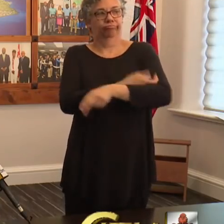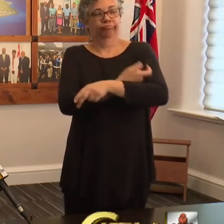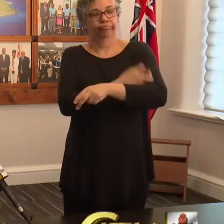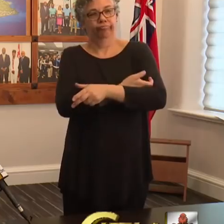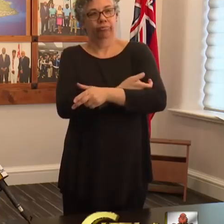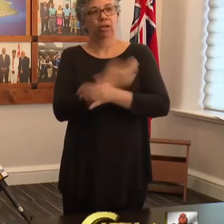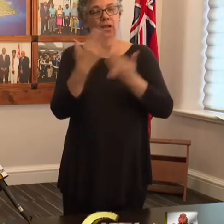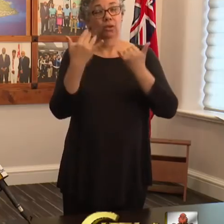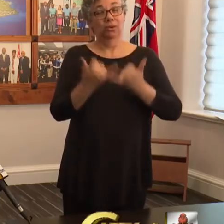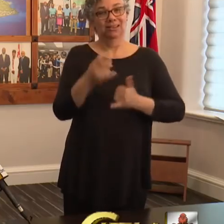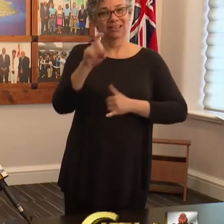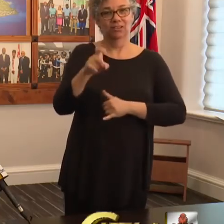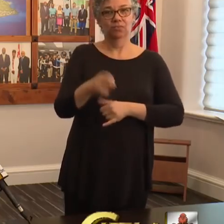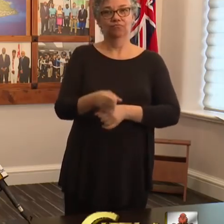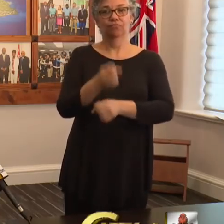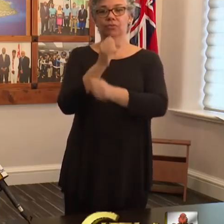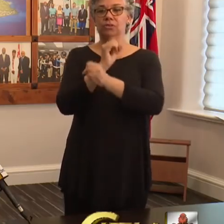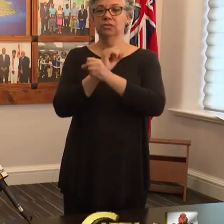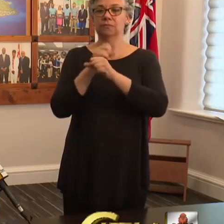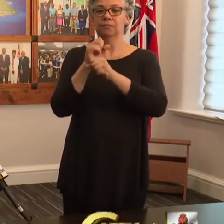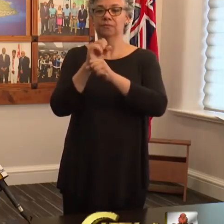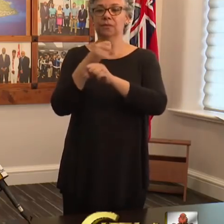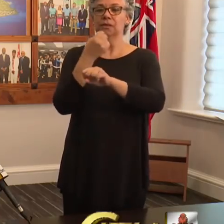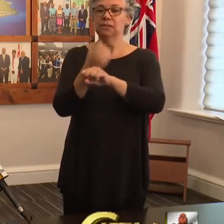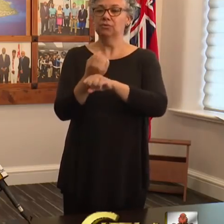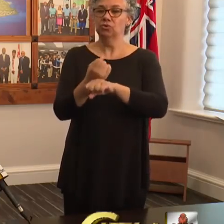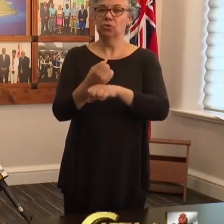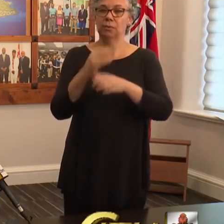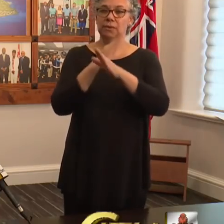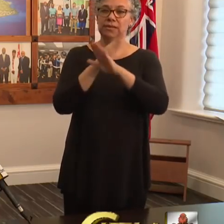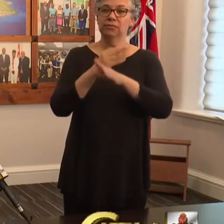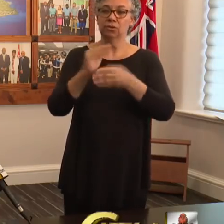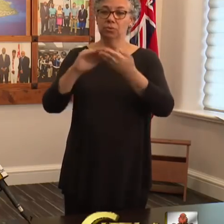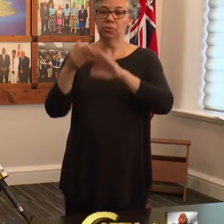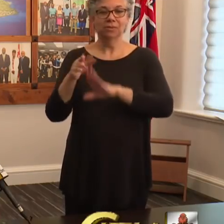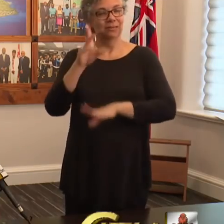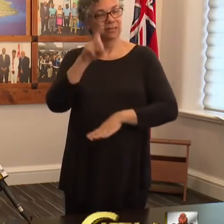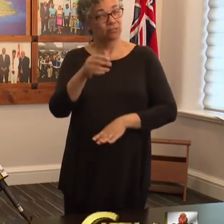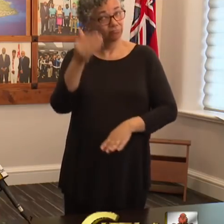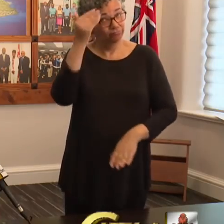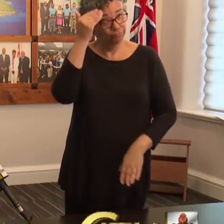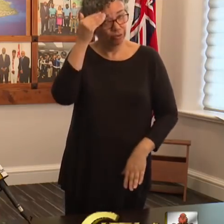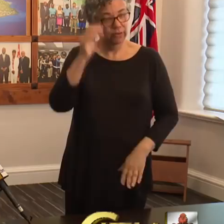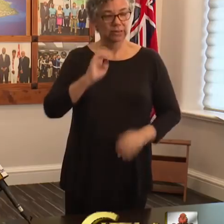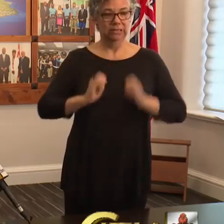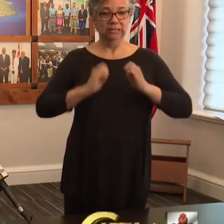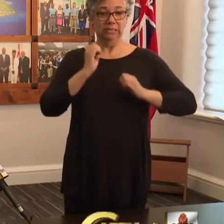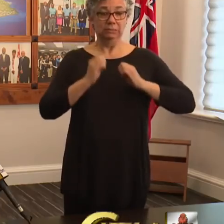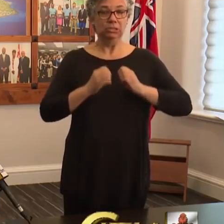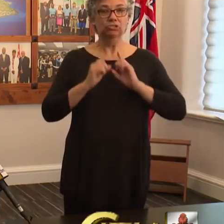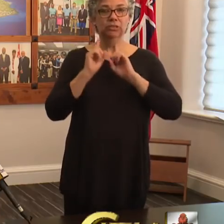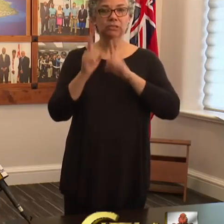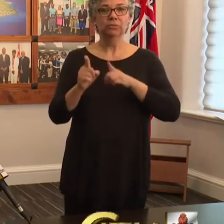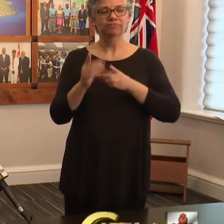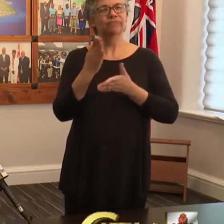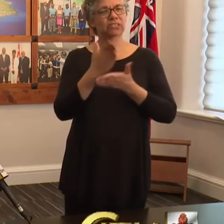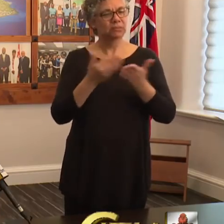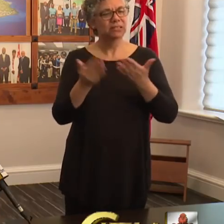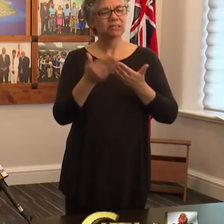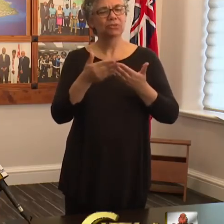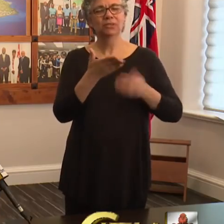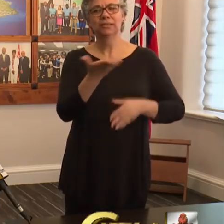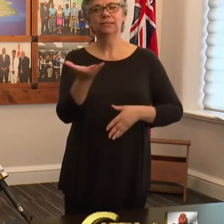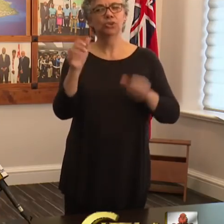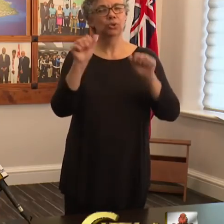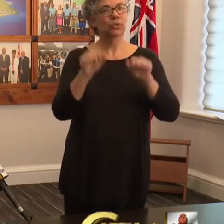shelter at home to protect our community, we need to be more aware of our emotional response. There are some simple steps that we can take